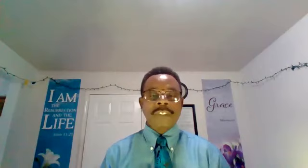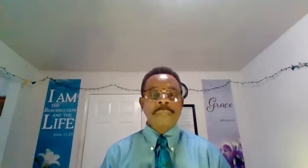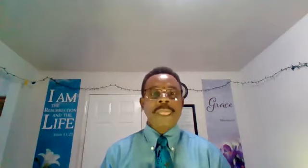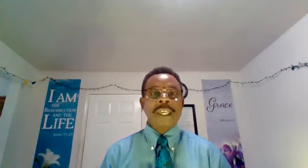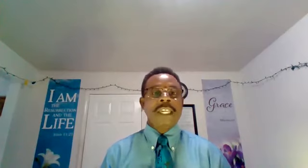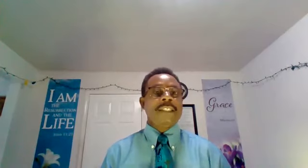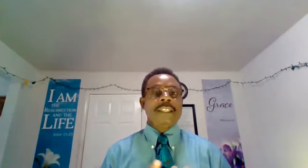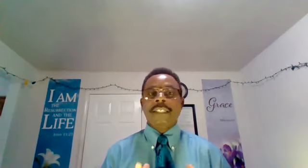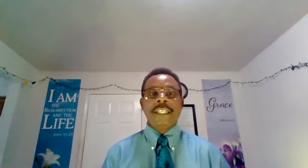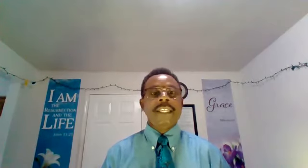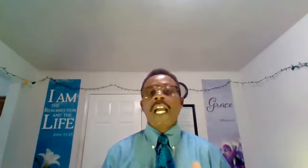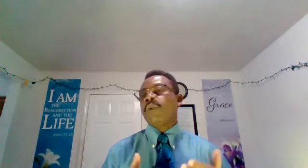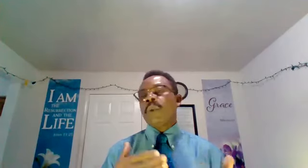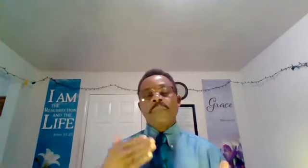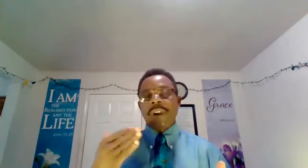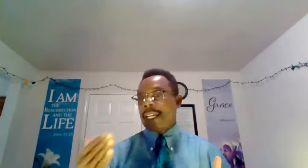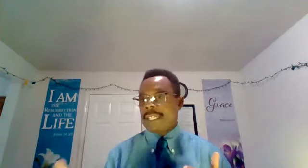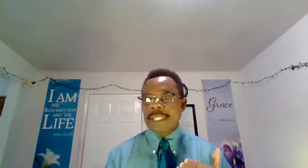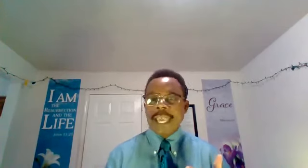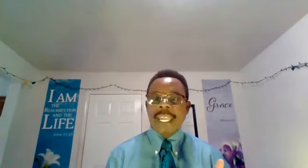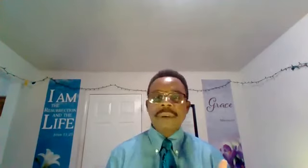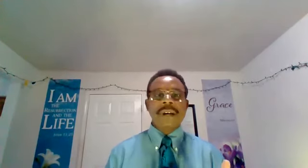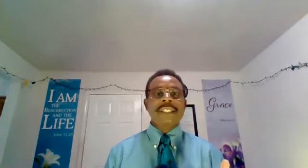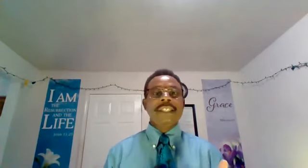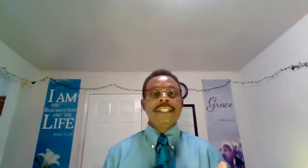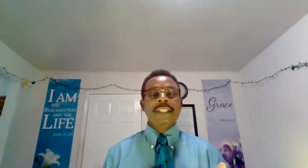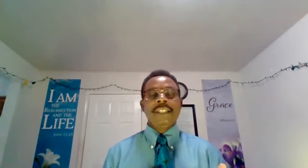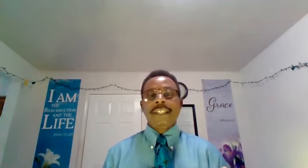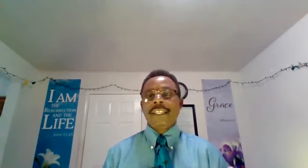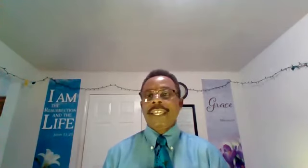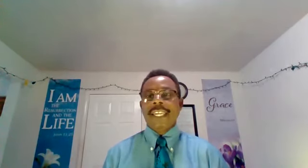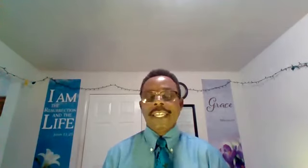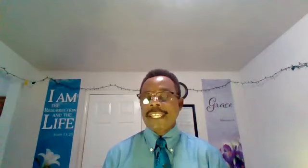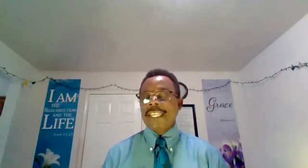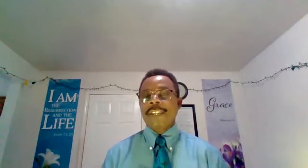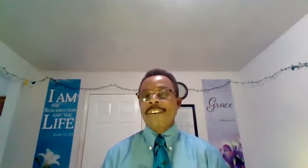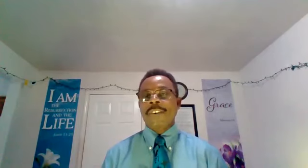of this? Yes, he said, yeah, prayer. And in fact, again, you know,